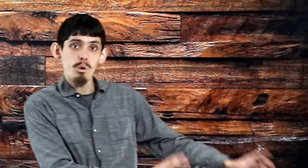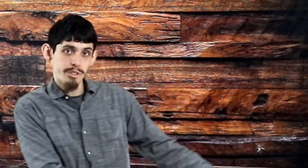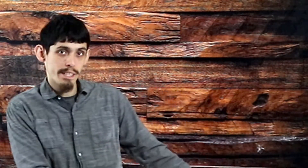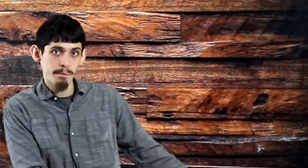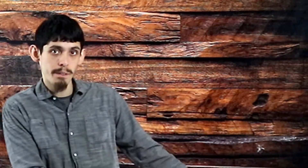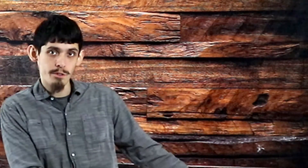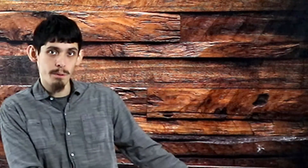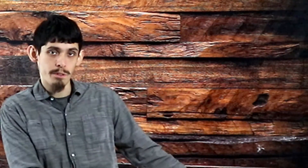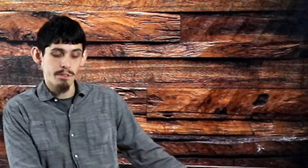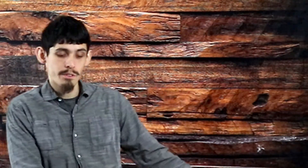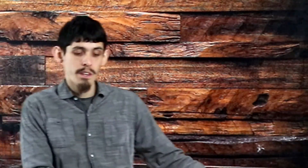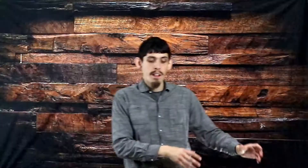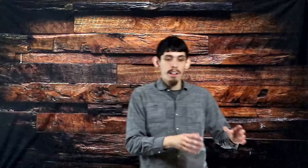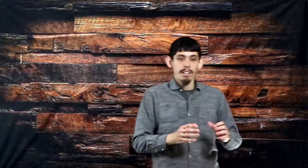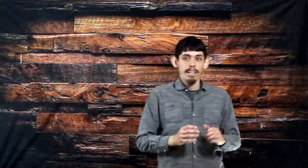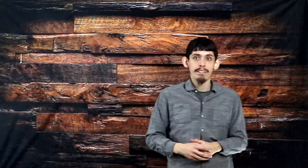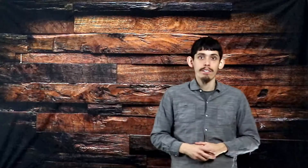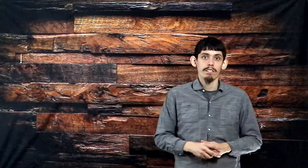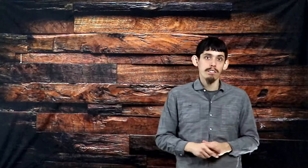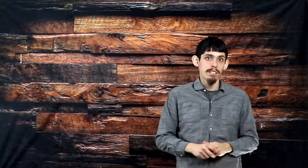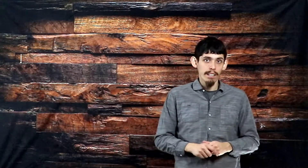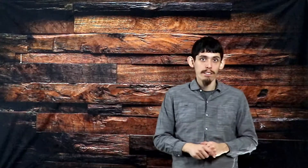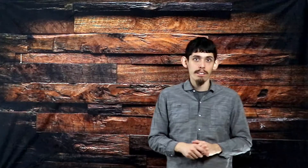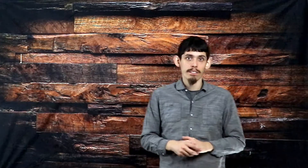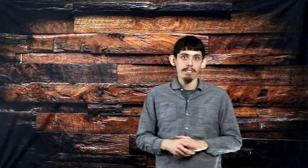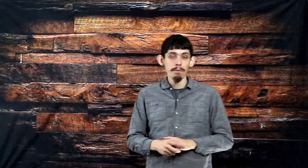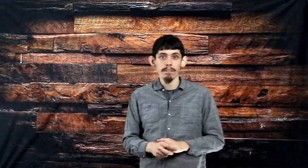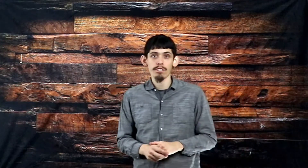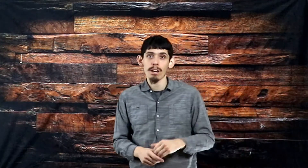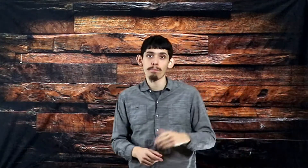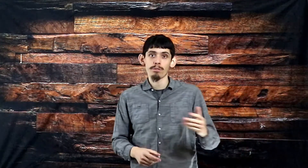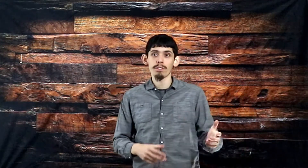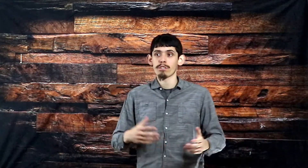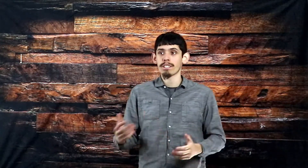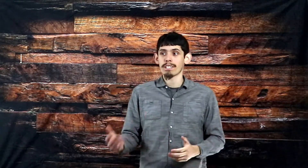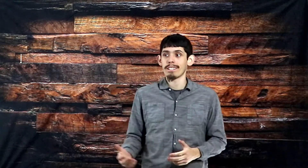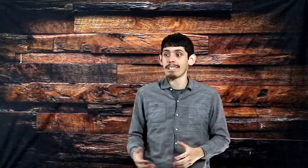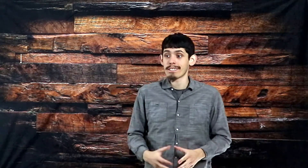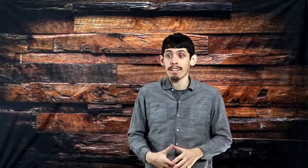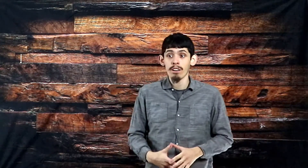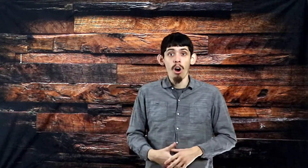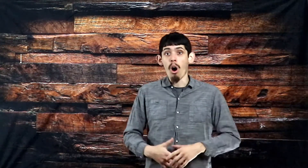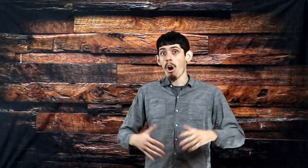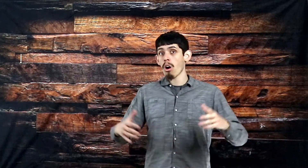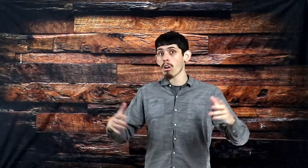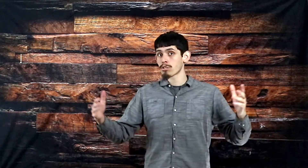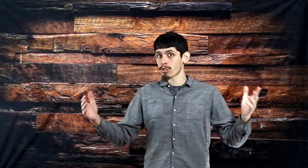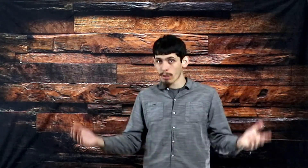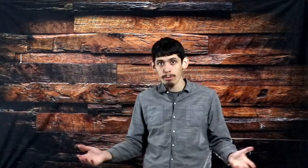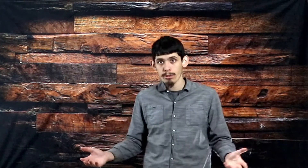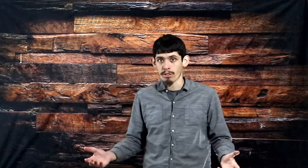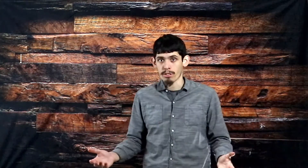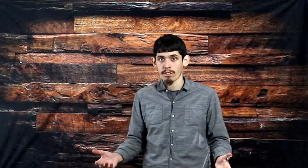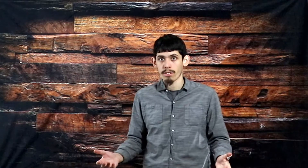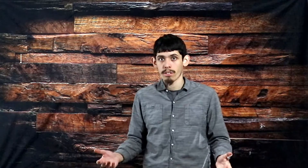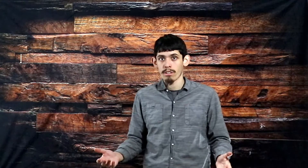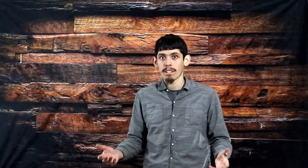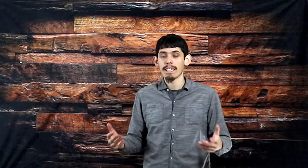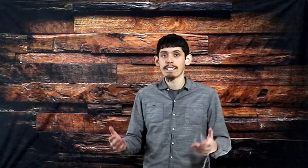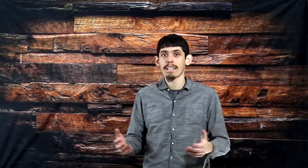Testament Scriptures. In 2 Timothy chapter 3 verse 16, it said, All Scripture is given